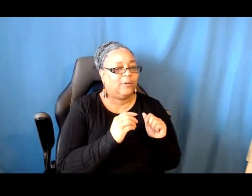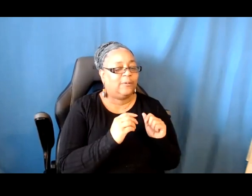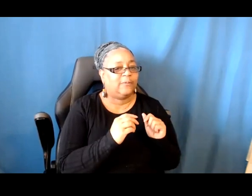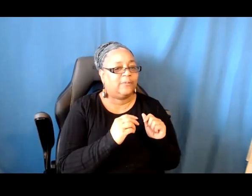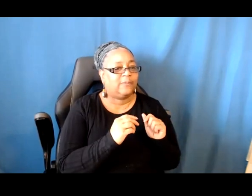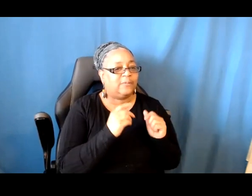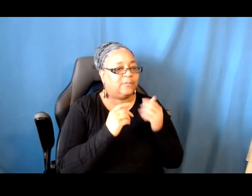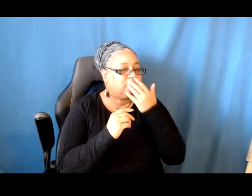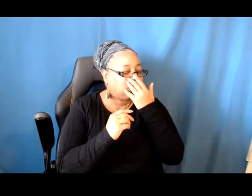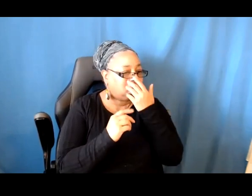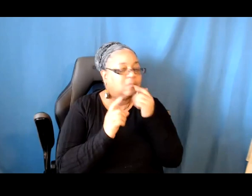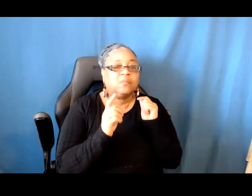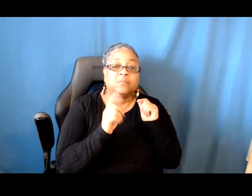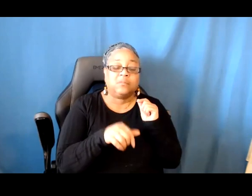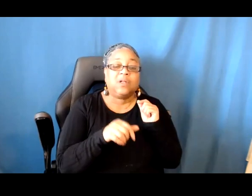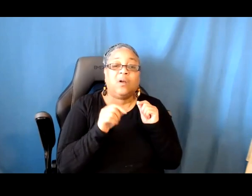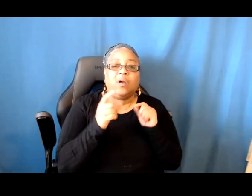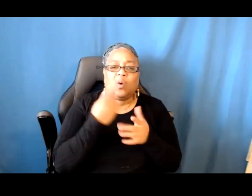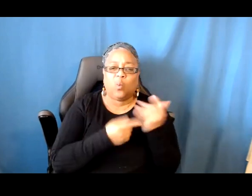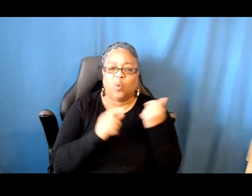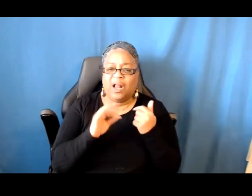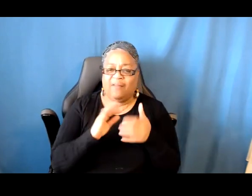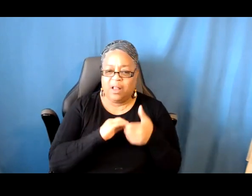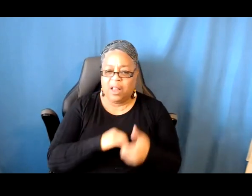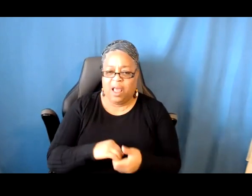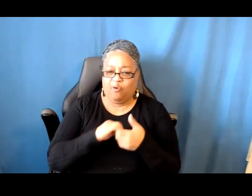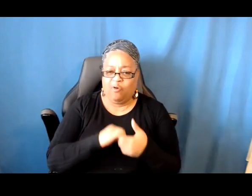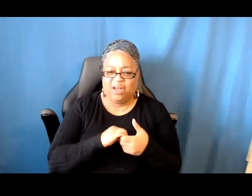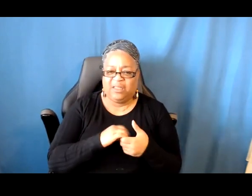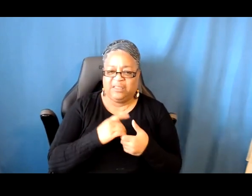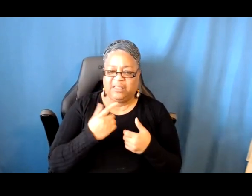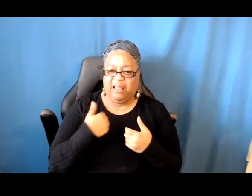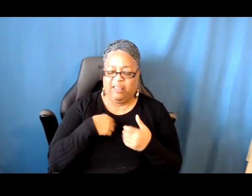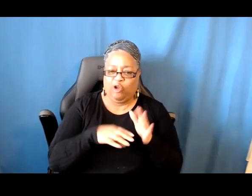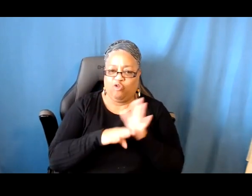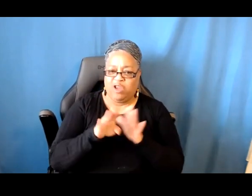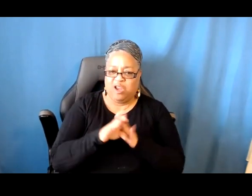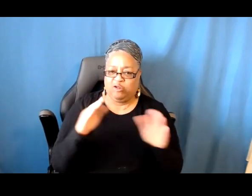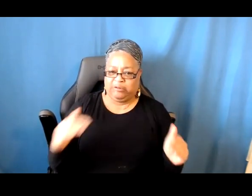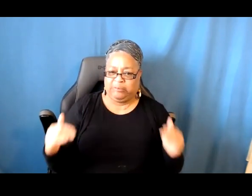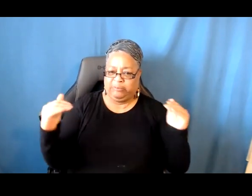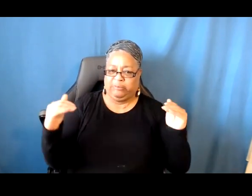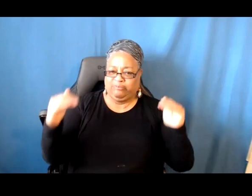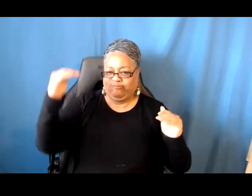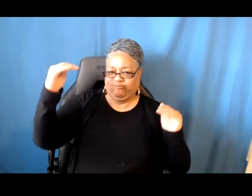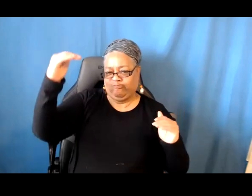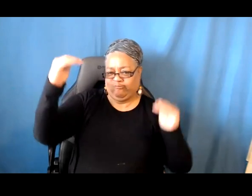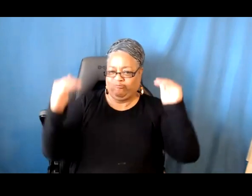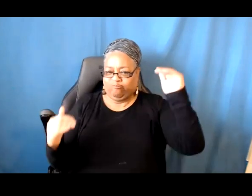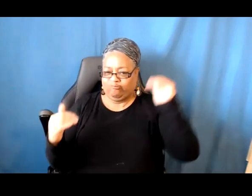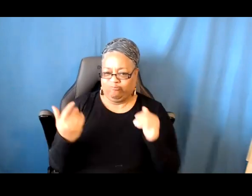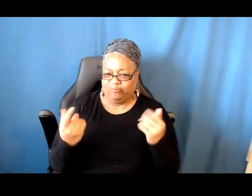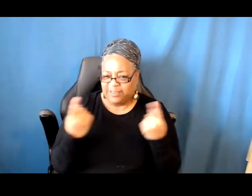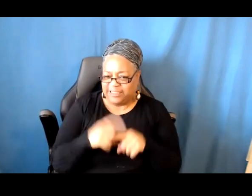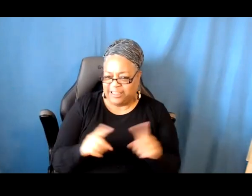Oh, here's a question. What if collaborators are at different stages of our careers? Can we enter information for both? You will eventually be able to enter